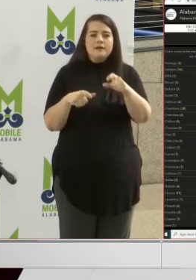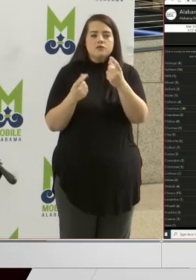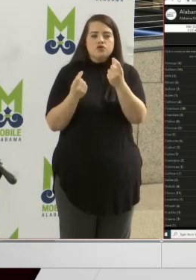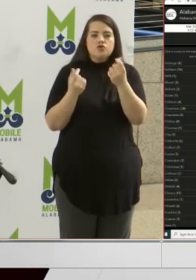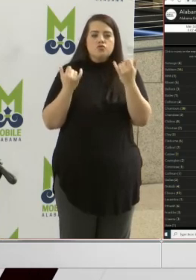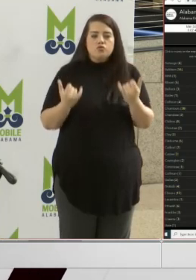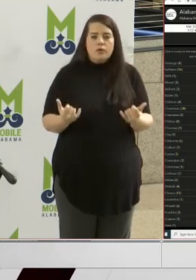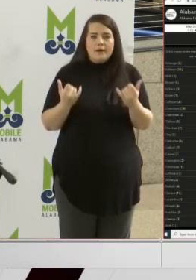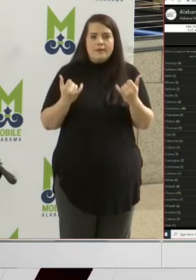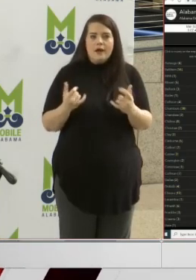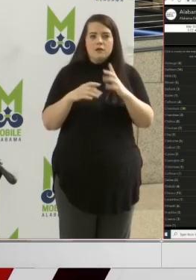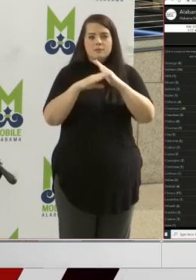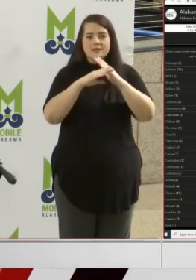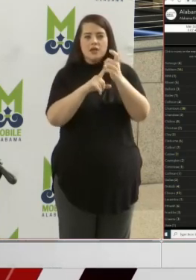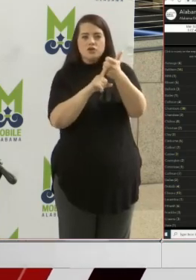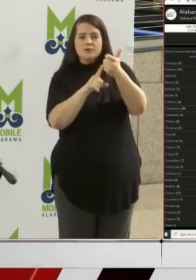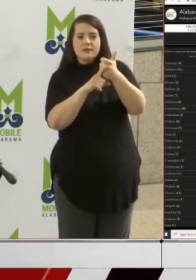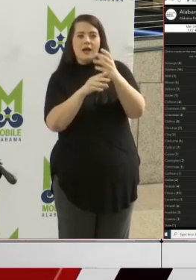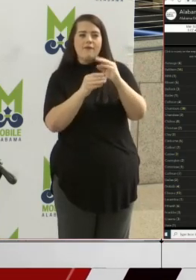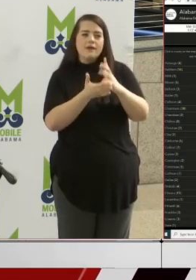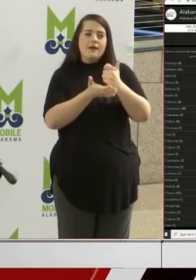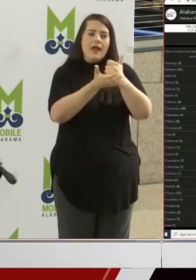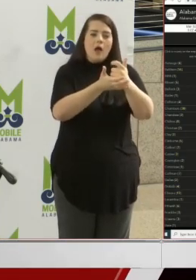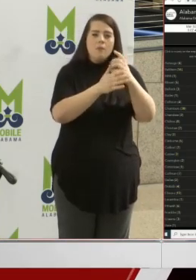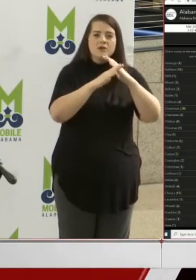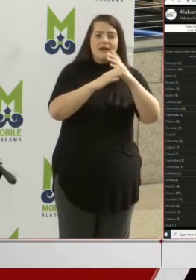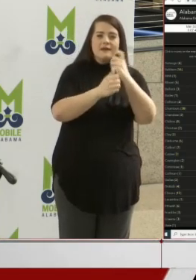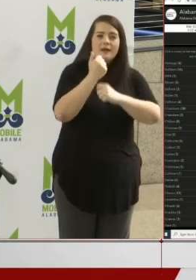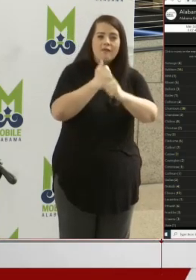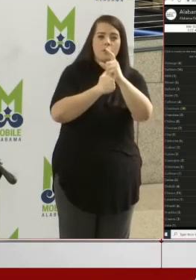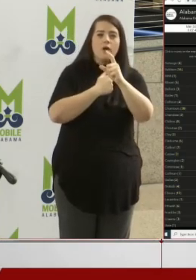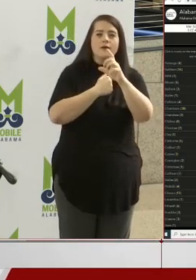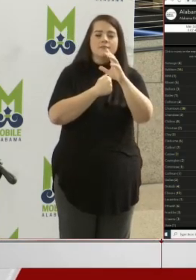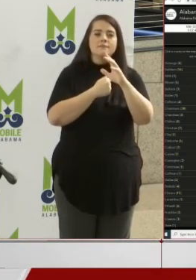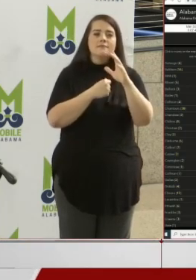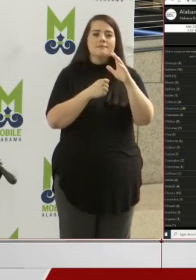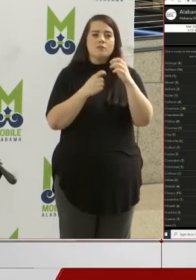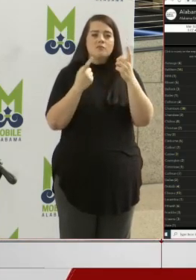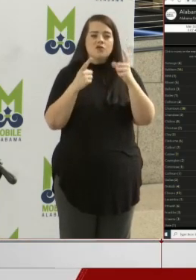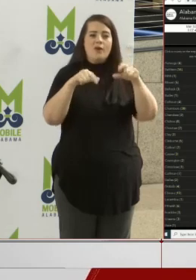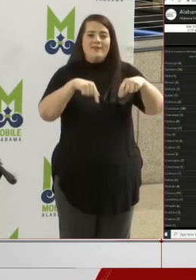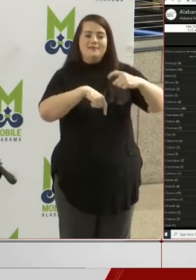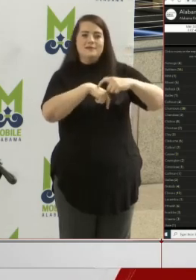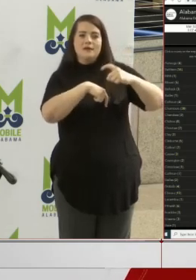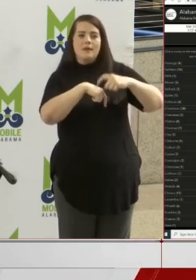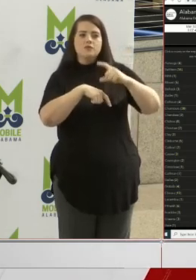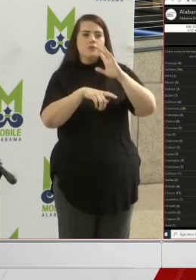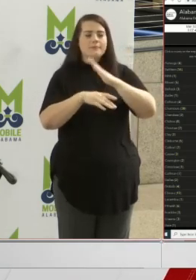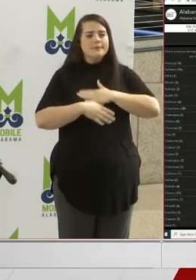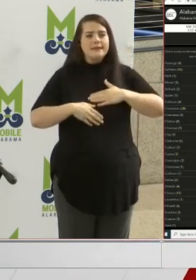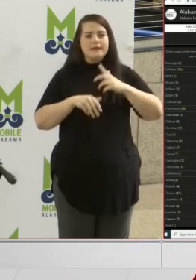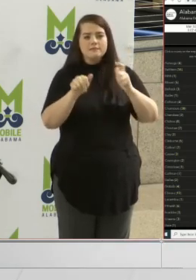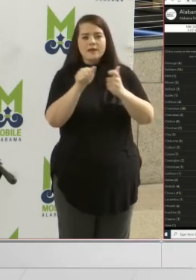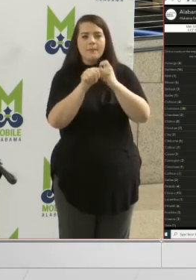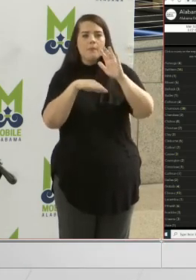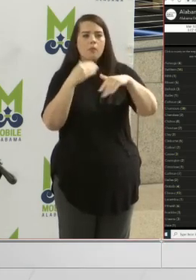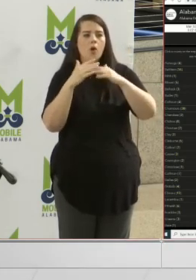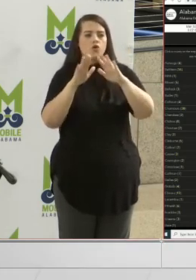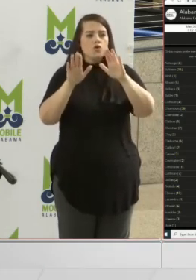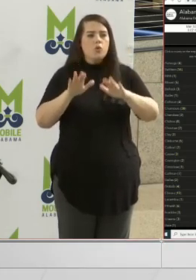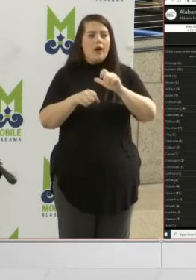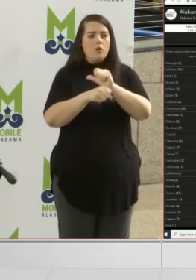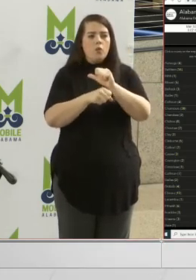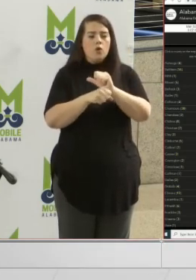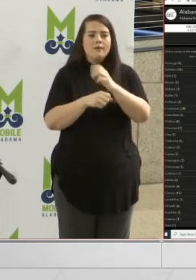to protect yourselves and to help protect everyone at a time like this. So keep up the great work, and thanks, everyone,